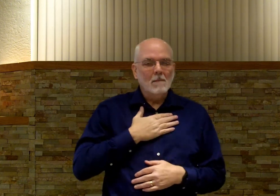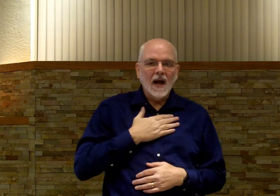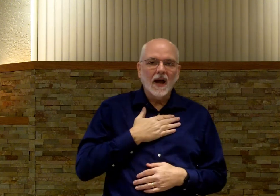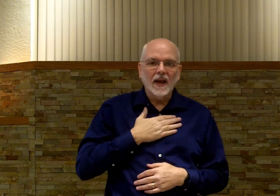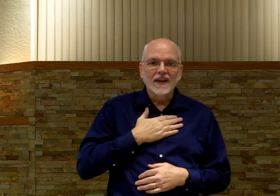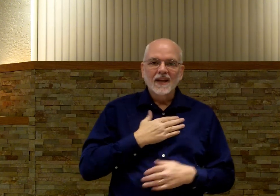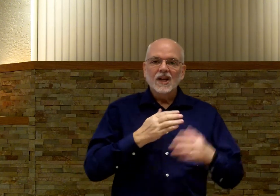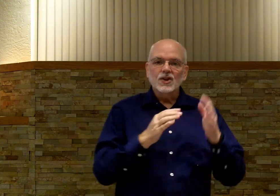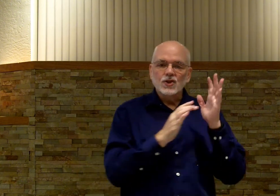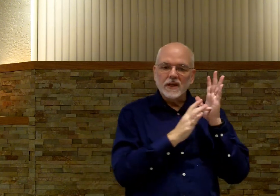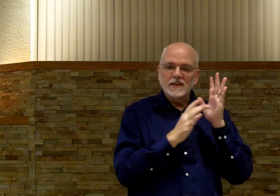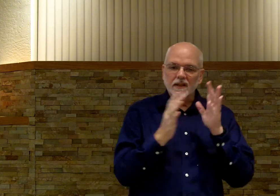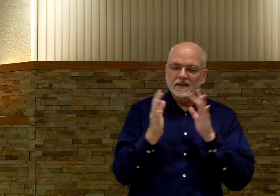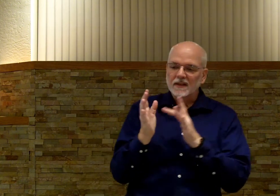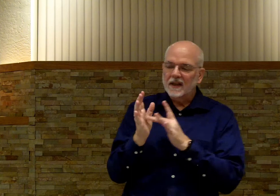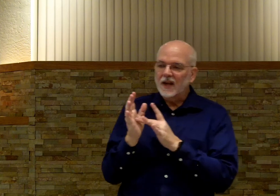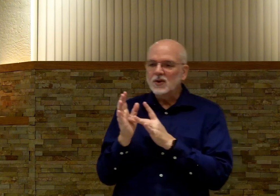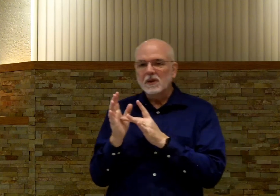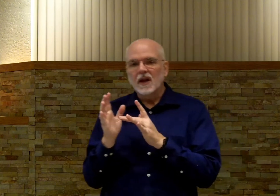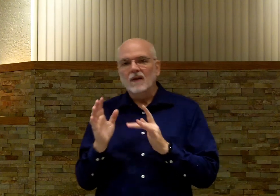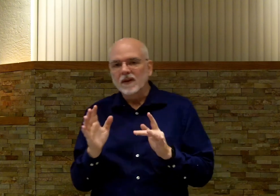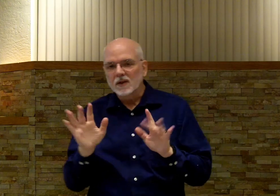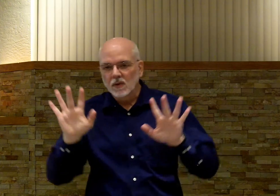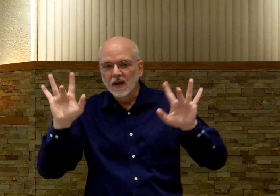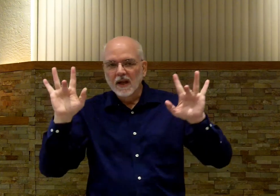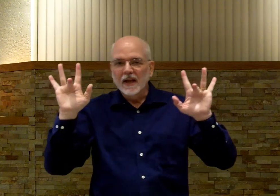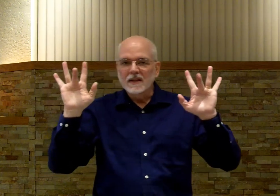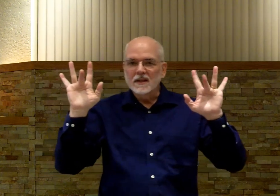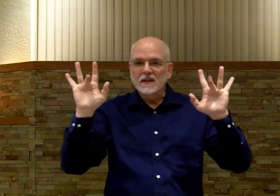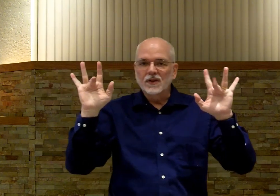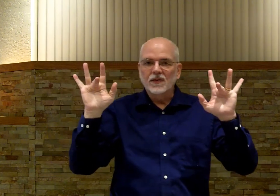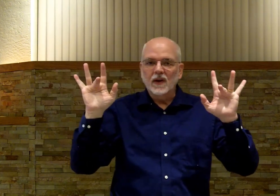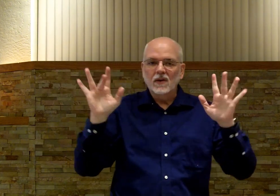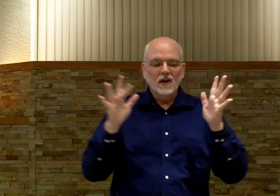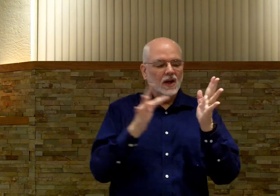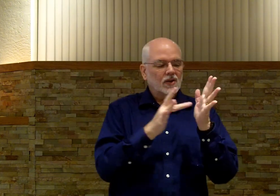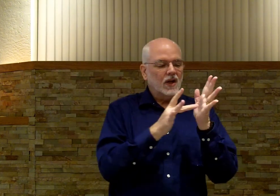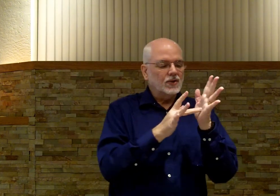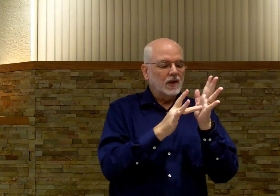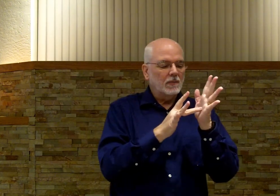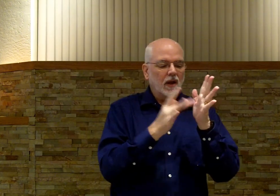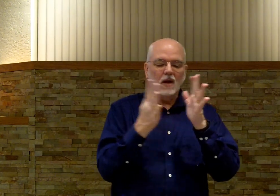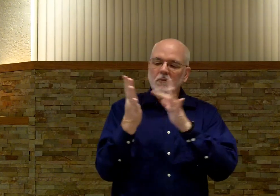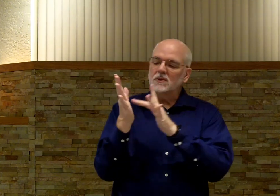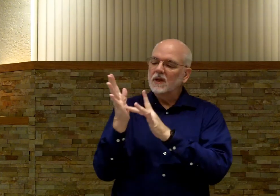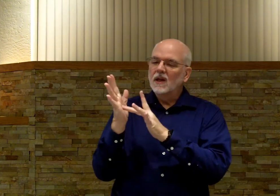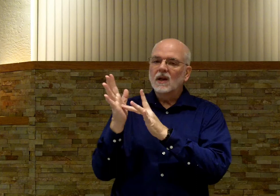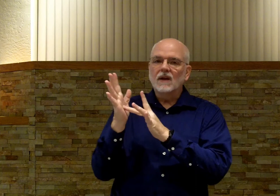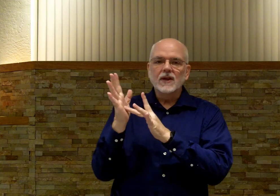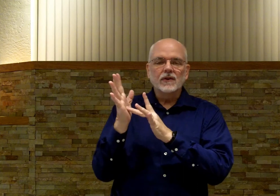My. My. Jesus. And that should be an obvious one. It's the center finger touching the palms of each